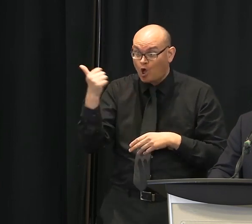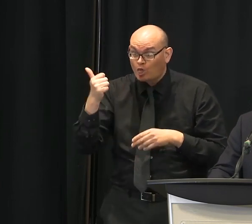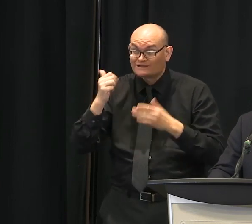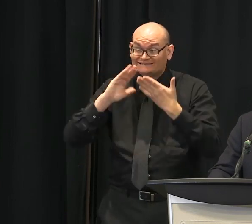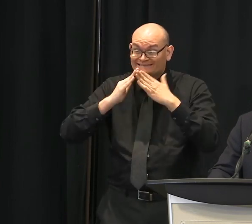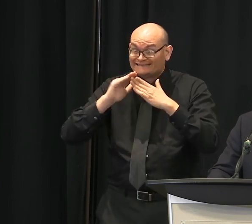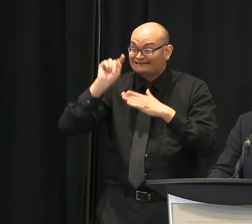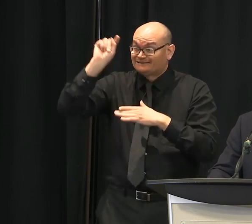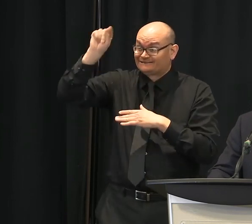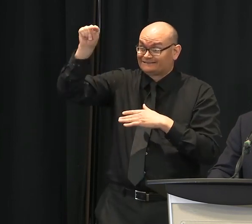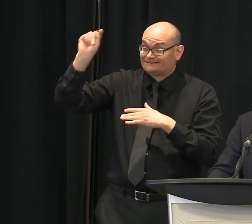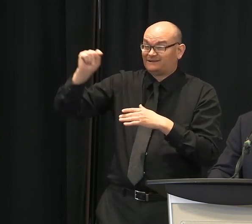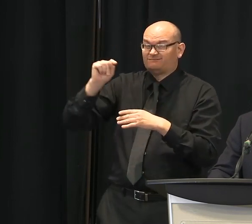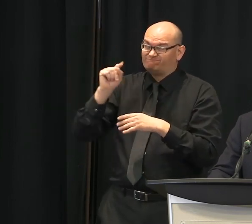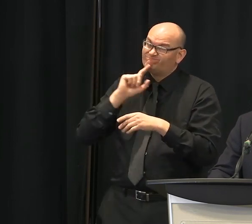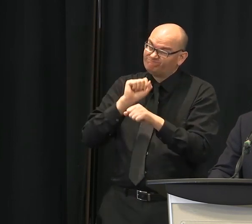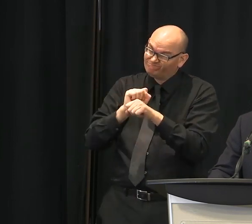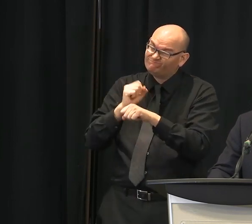Greenville.